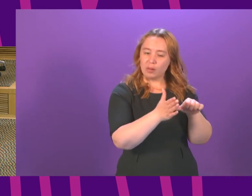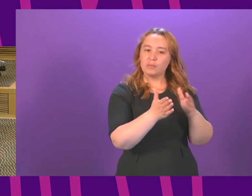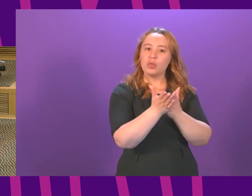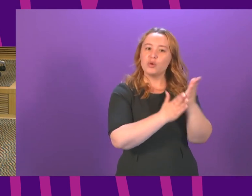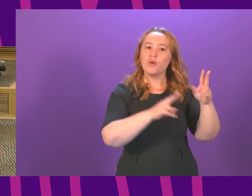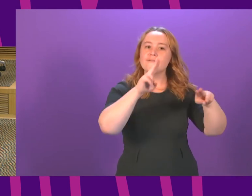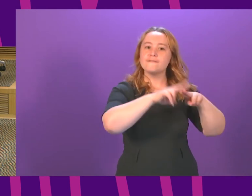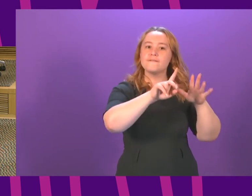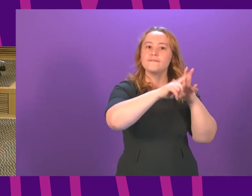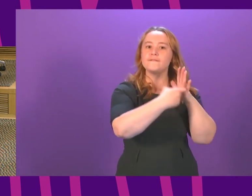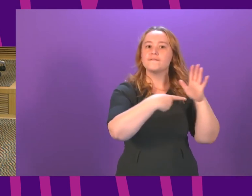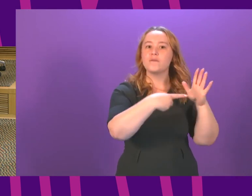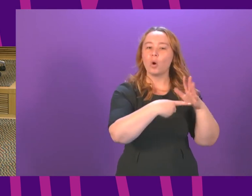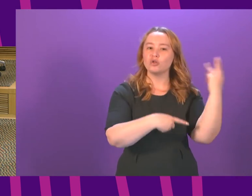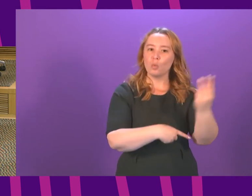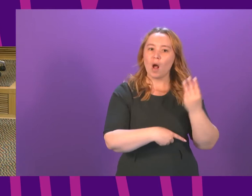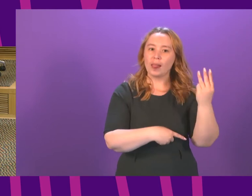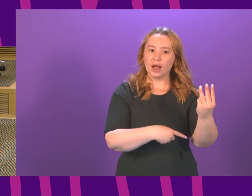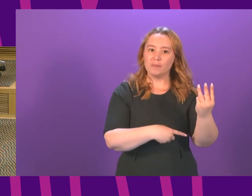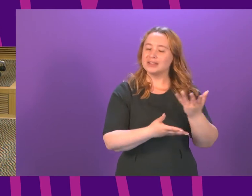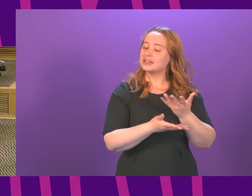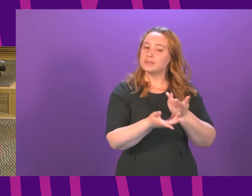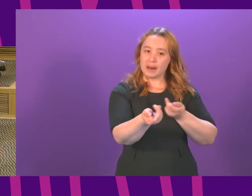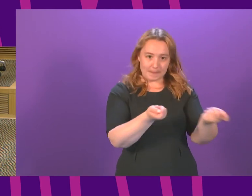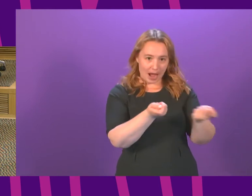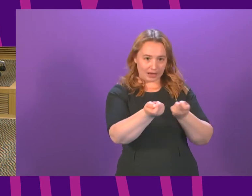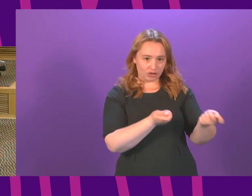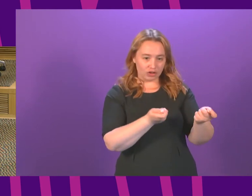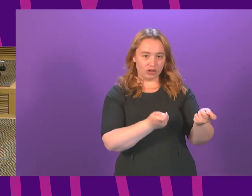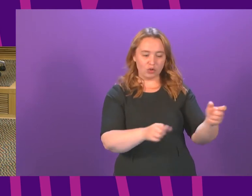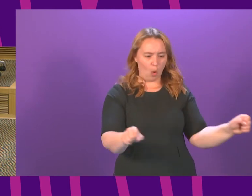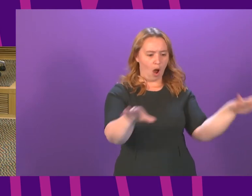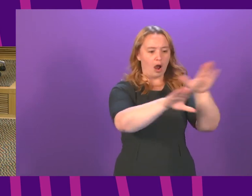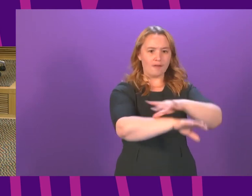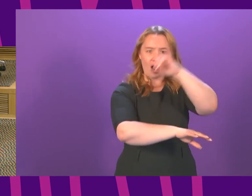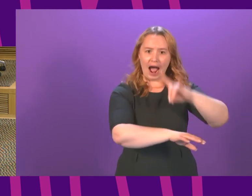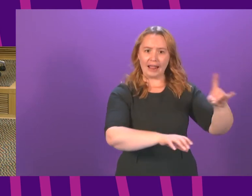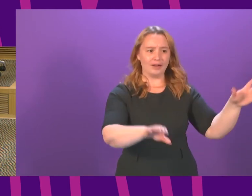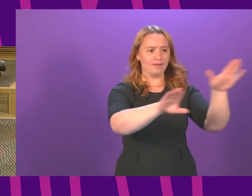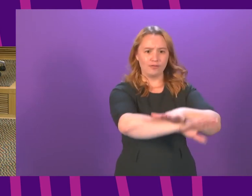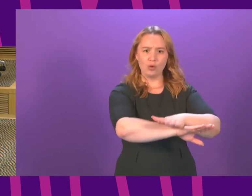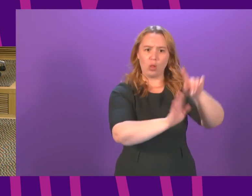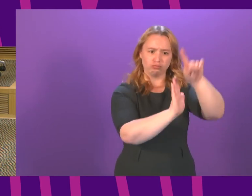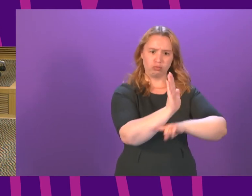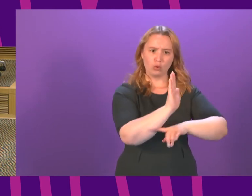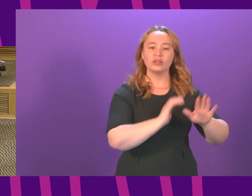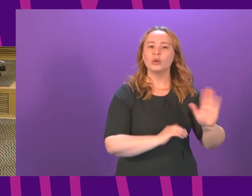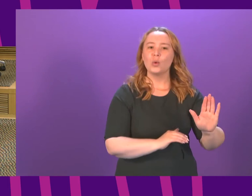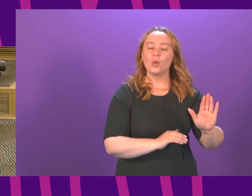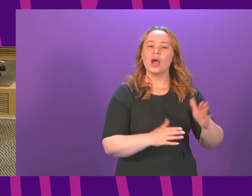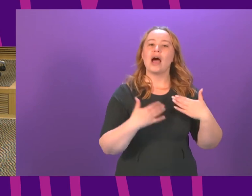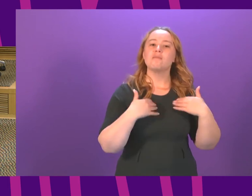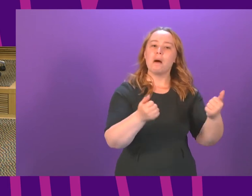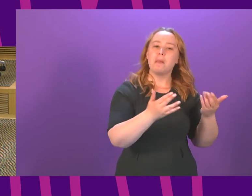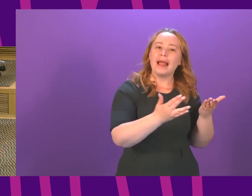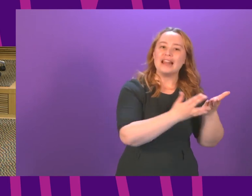area we know it is being managed so we are not applying higher restrictions to Highland overall we are allowing the public health interventions to do